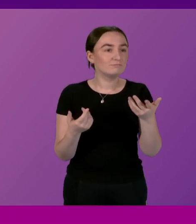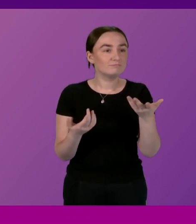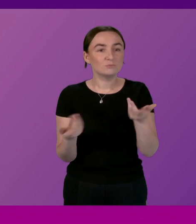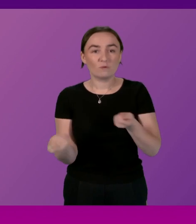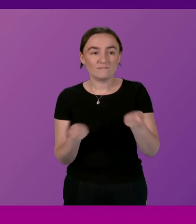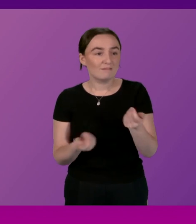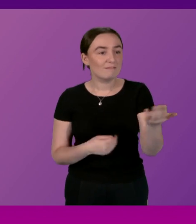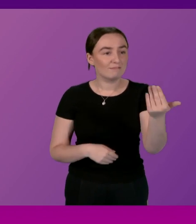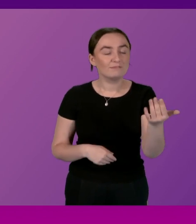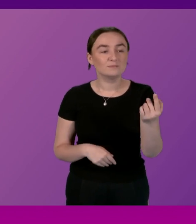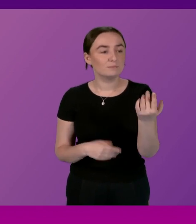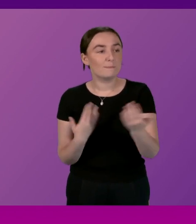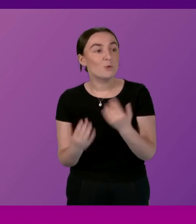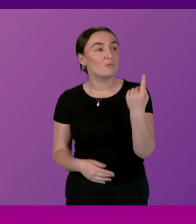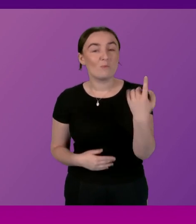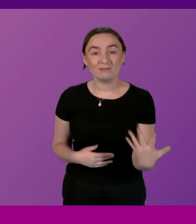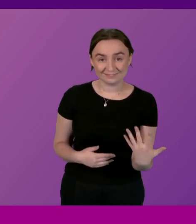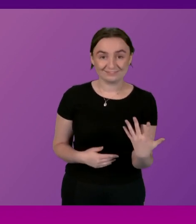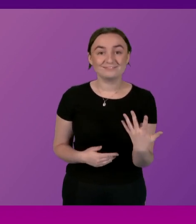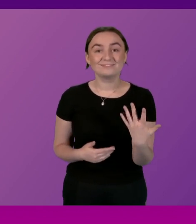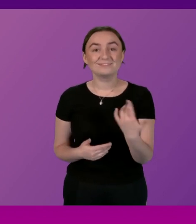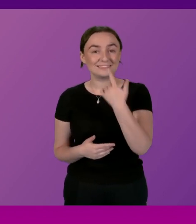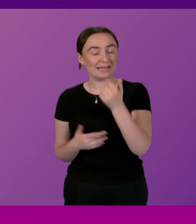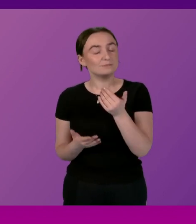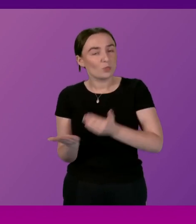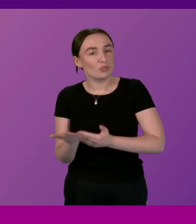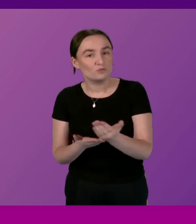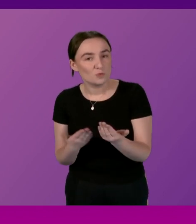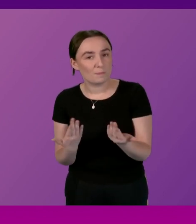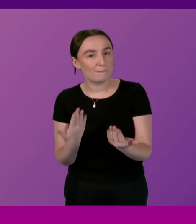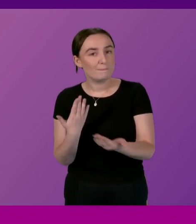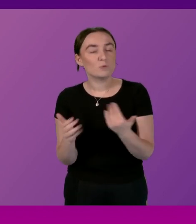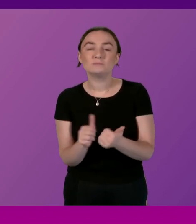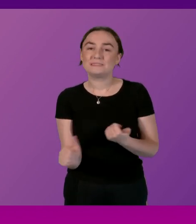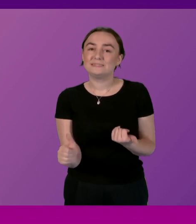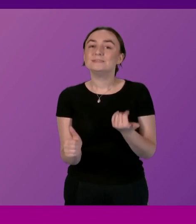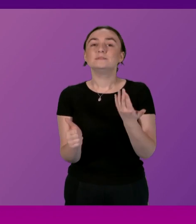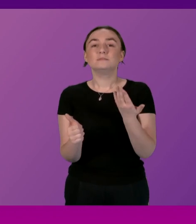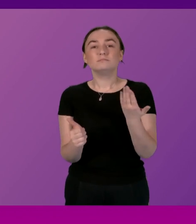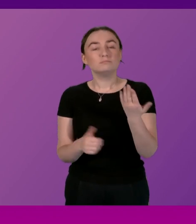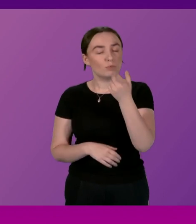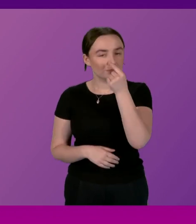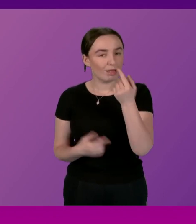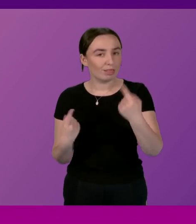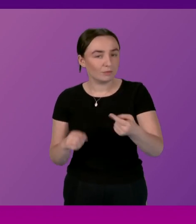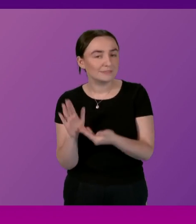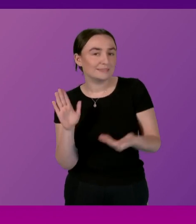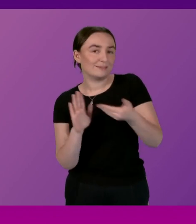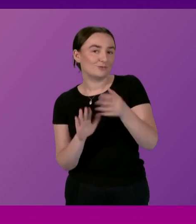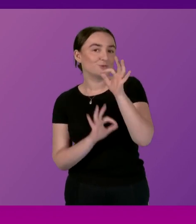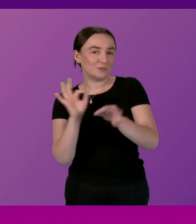once, and in order to get through as much of the business as possible and to allow for those supplementary questions, I would